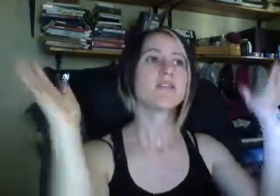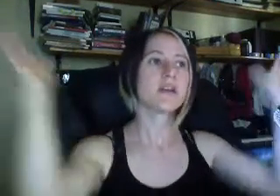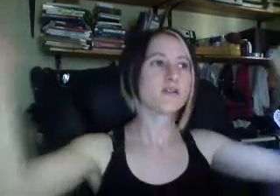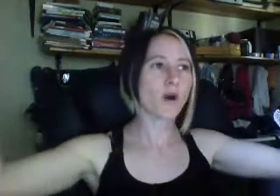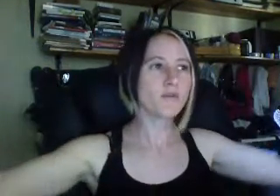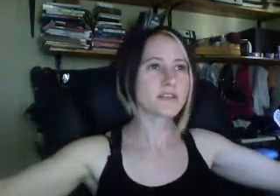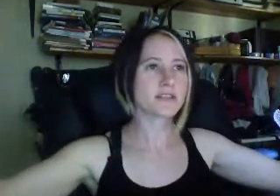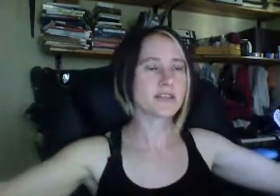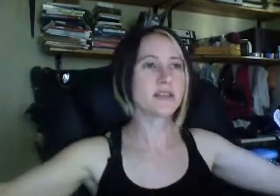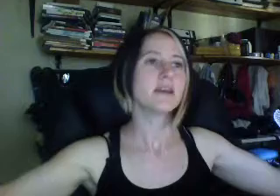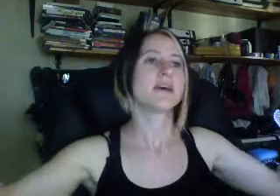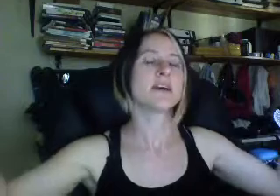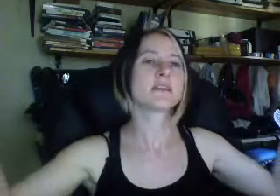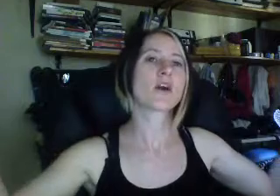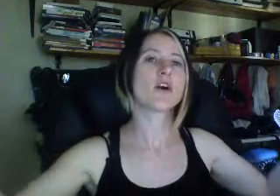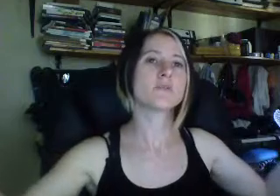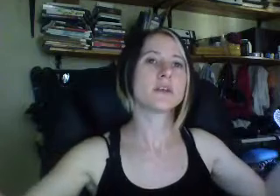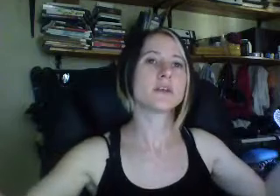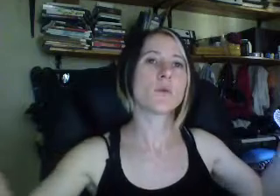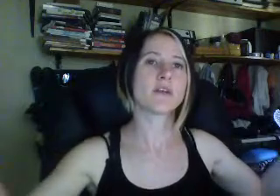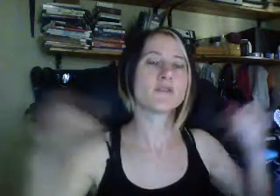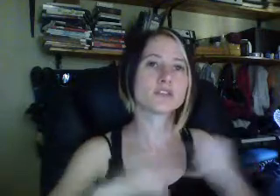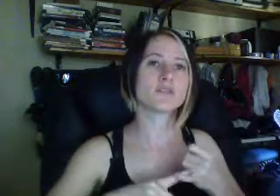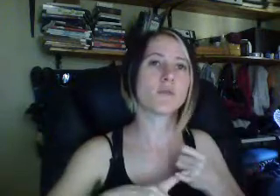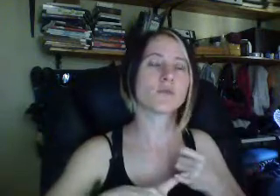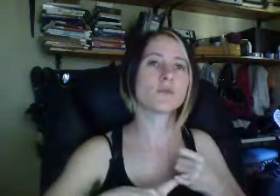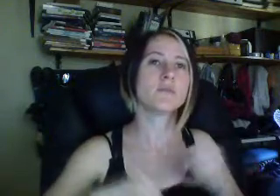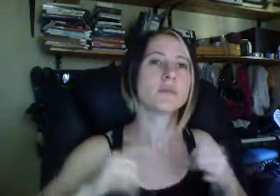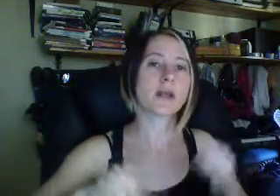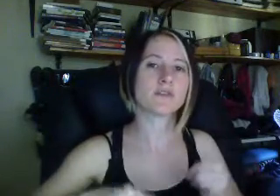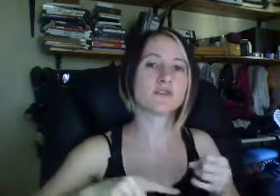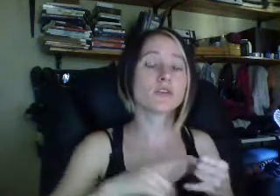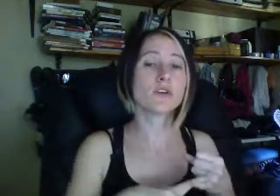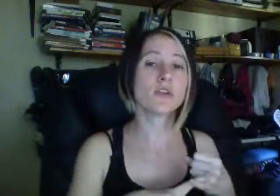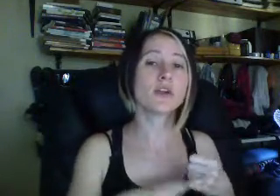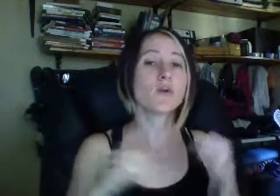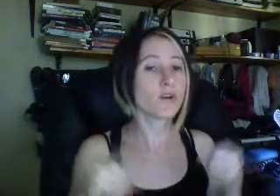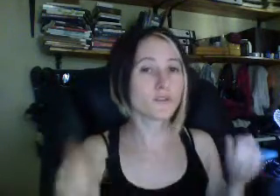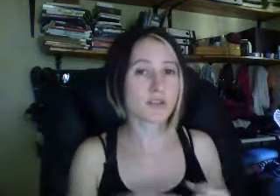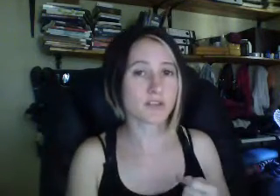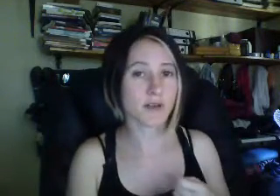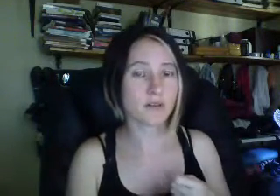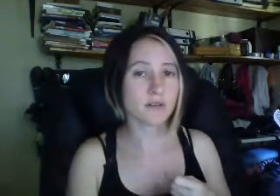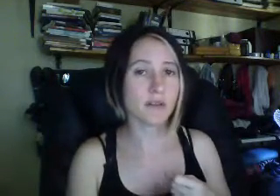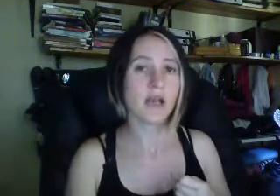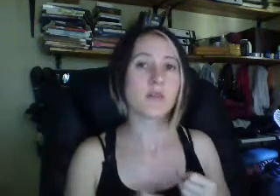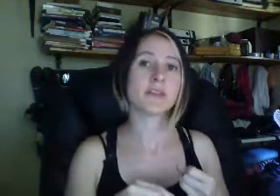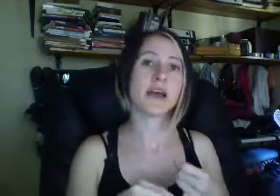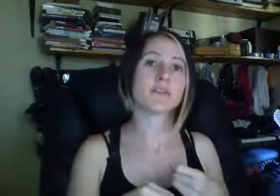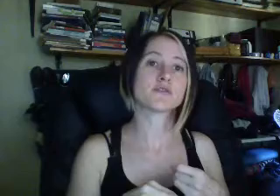Therefore, obviously, in an economy where, first of all, people have to not only work for their survival, but they have